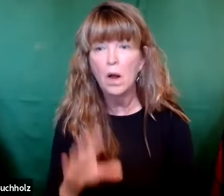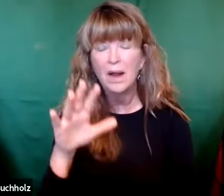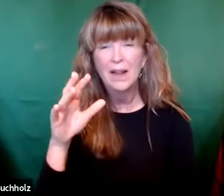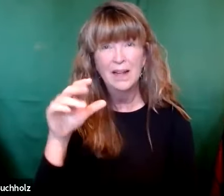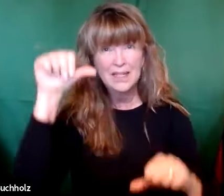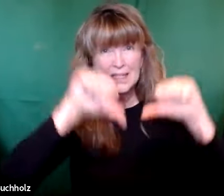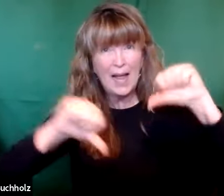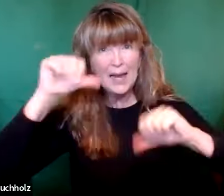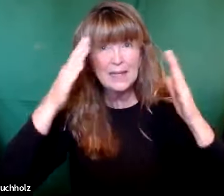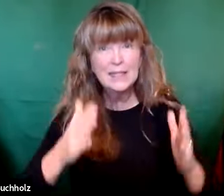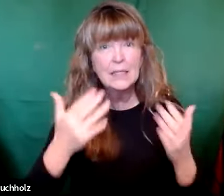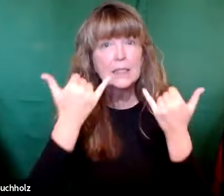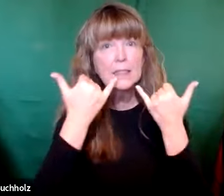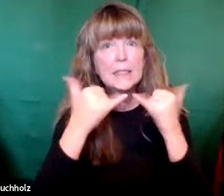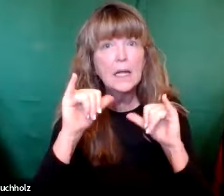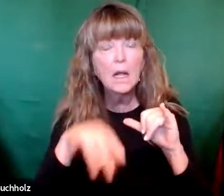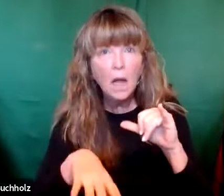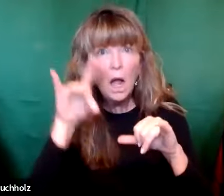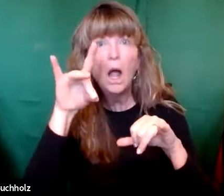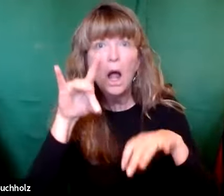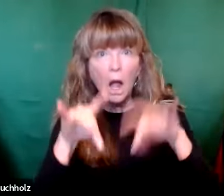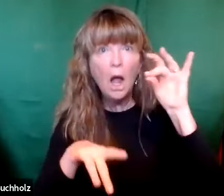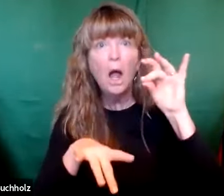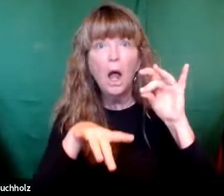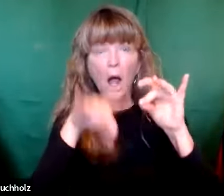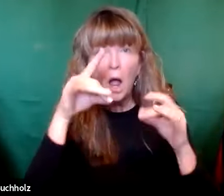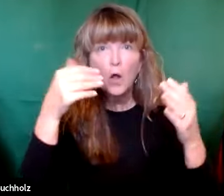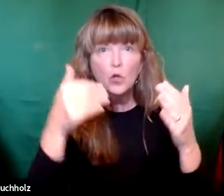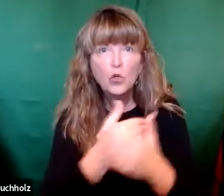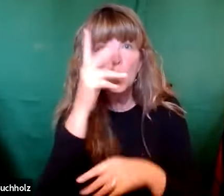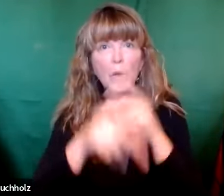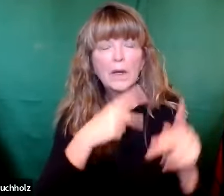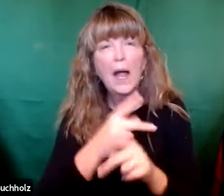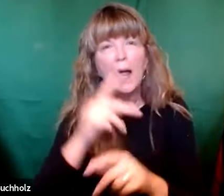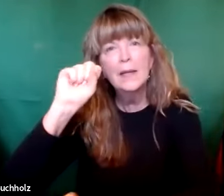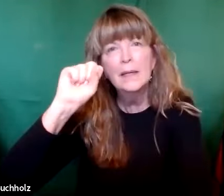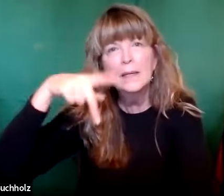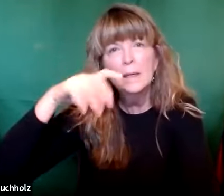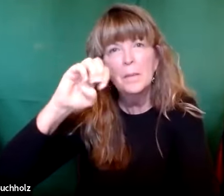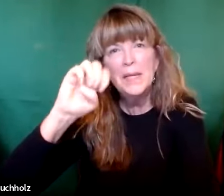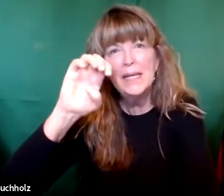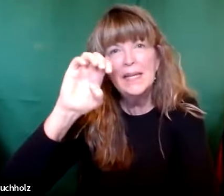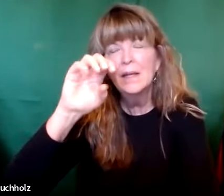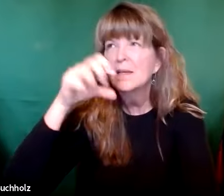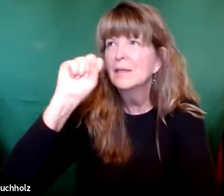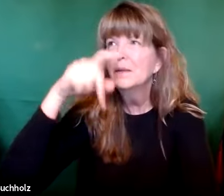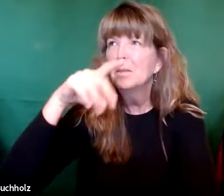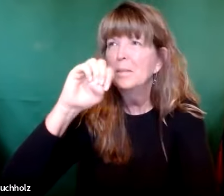different ones. It's astonishing. Scientists, in fact, are still discovering new types of